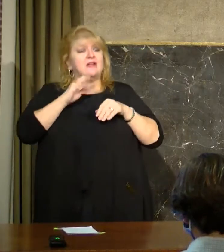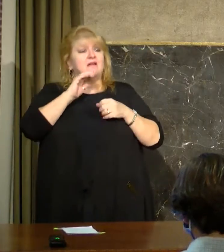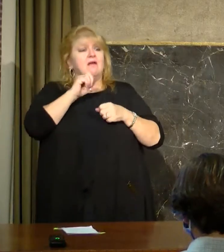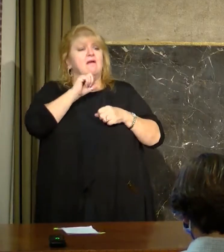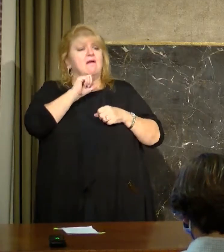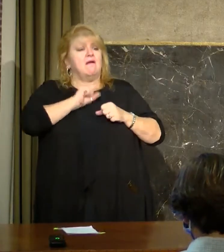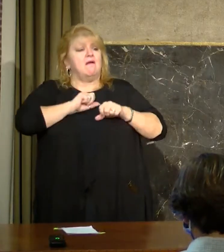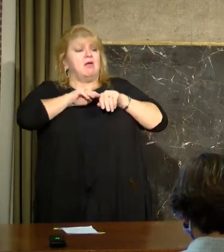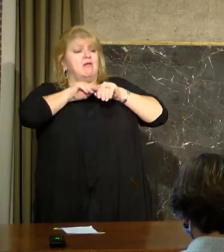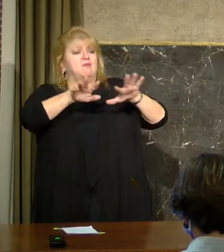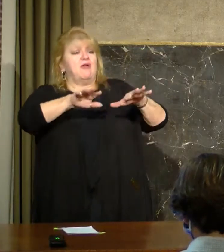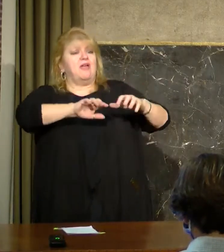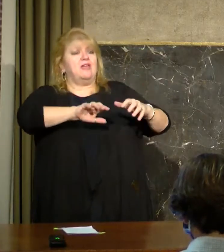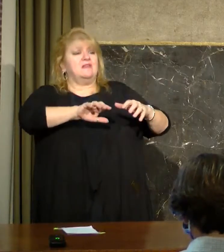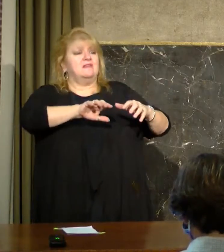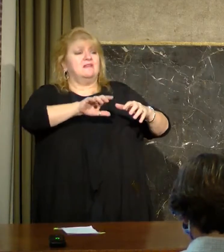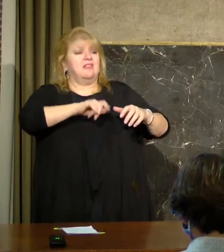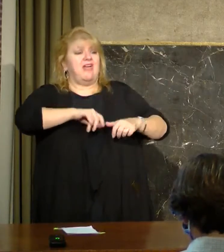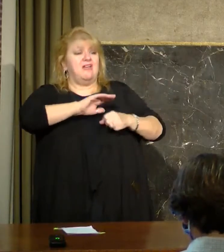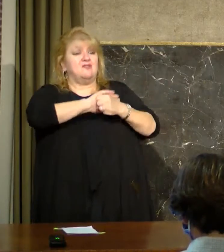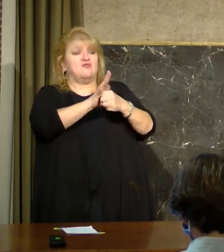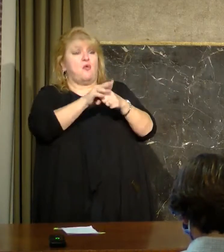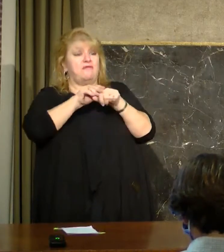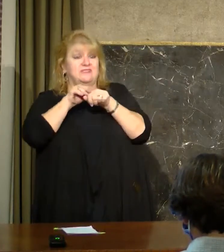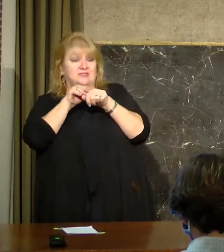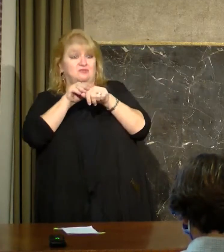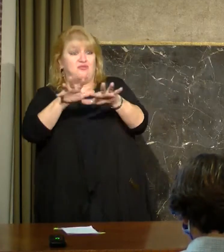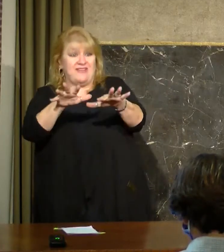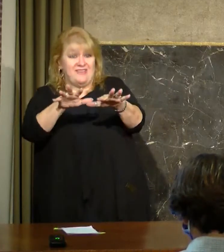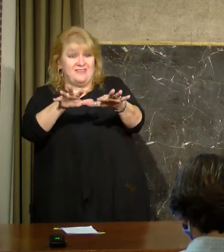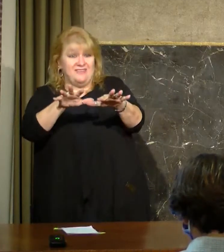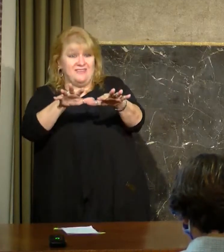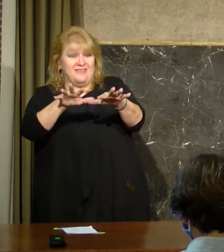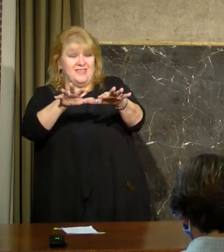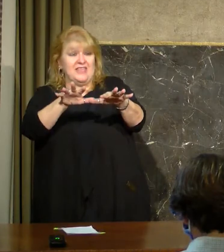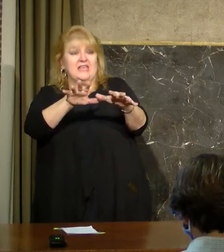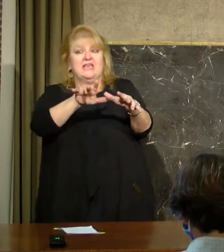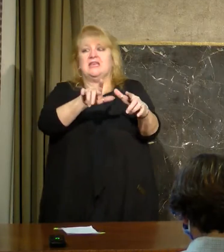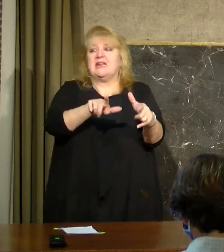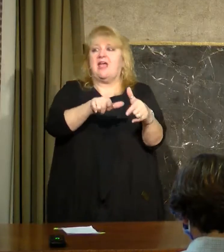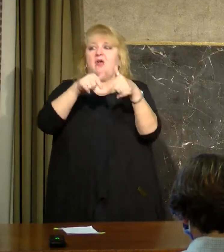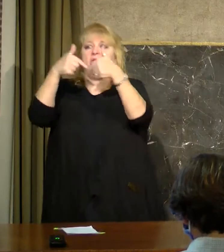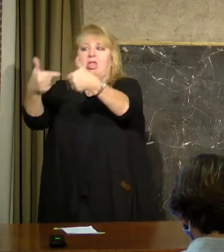also causing doctors and nurses and therapists to be unavailable to work because they have COVID themselves.